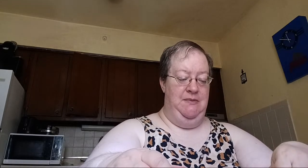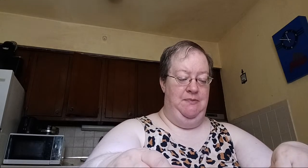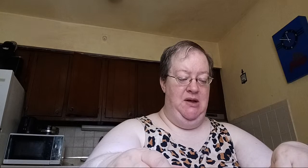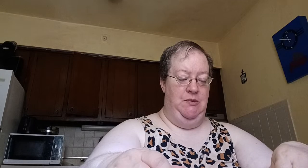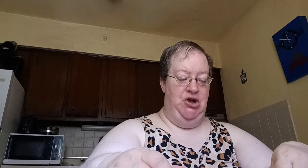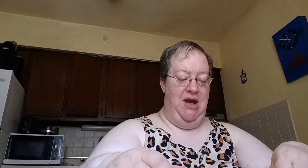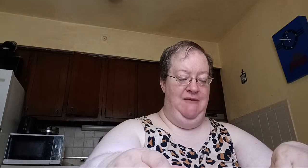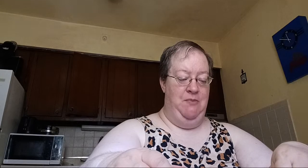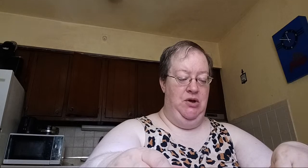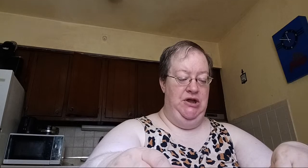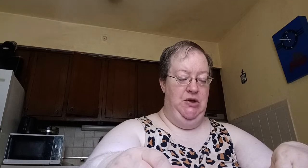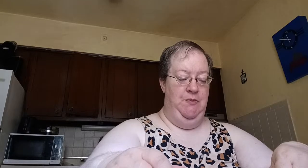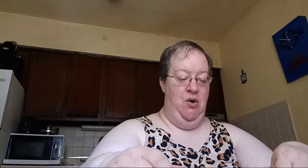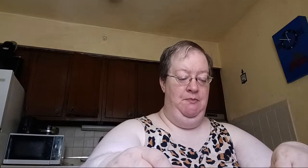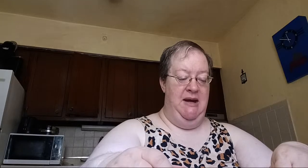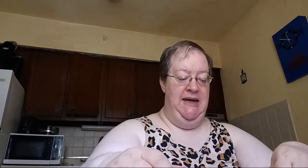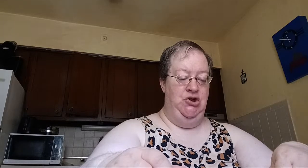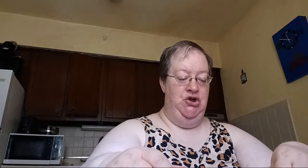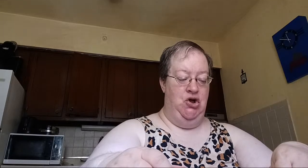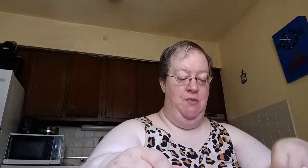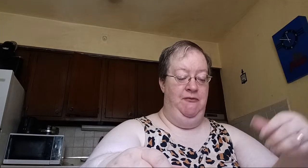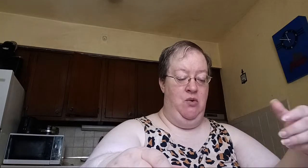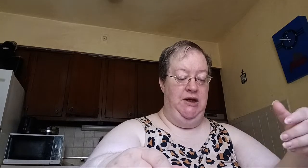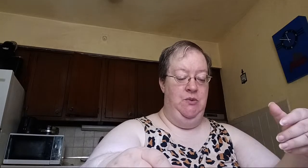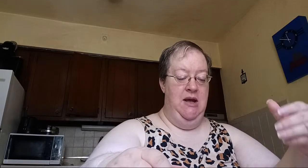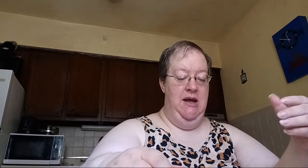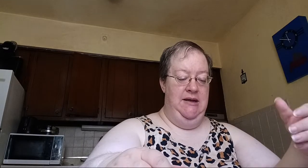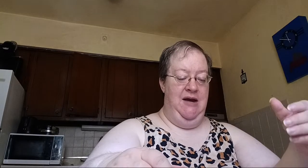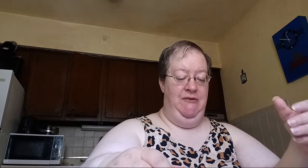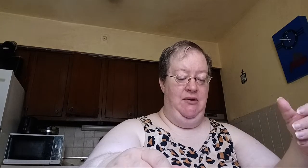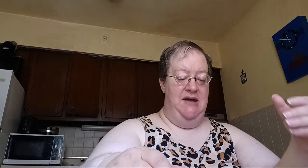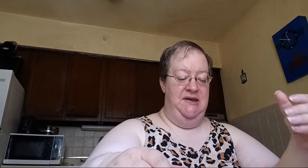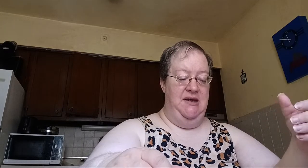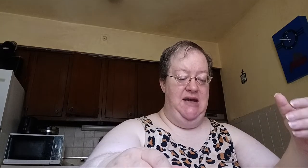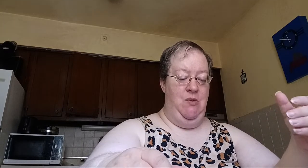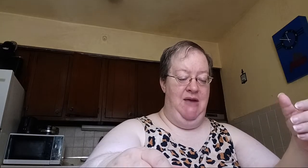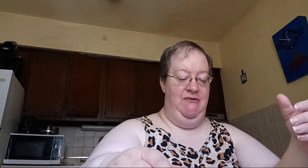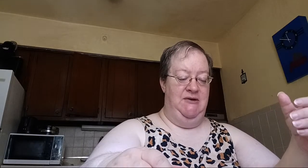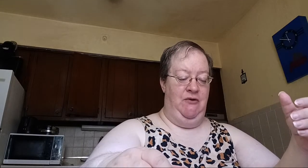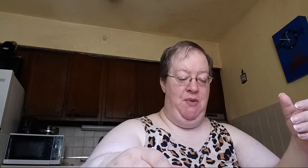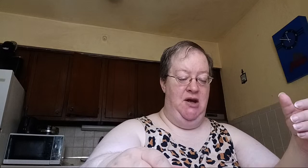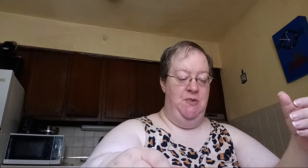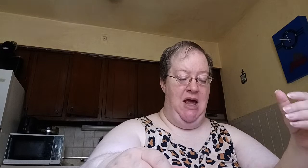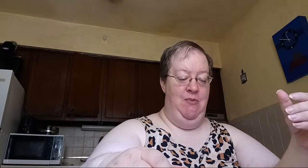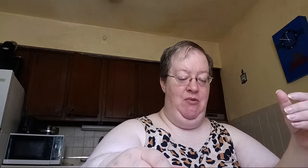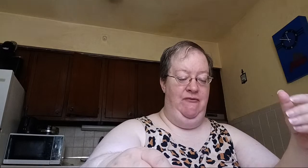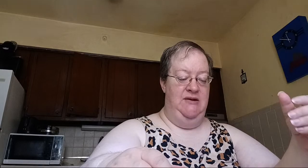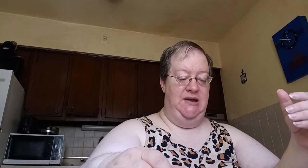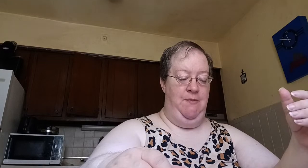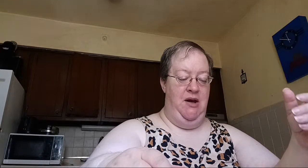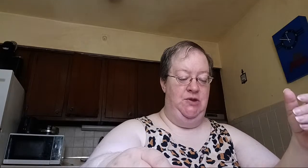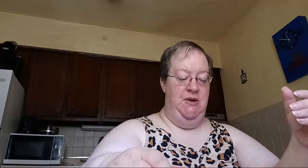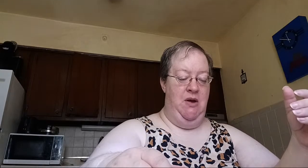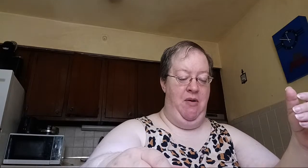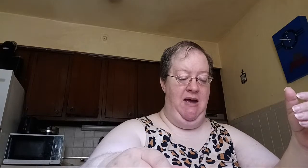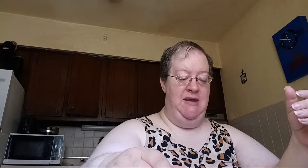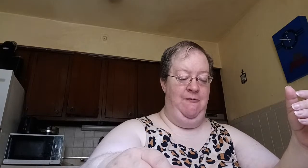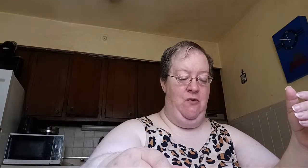place which I have spoken to you. Behold, my angel shall go before you. Nevertheless, in the day when I visit for punishment, I will visit punishment upon them for their